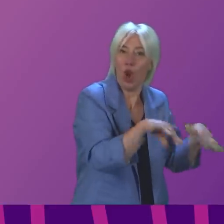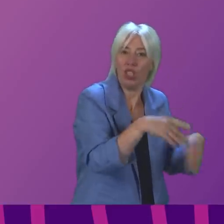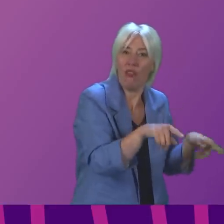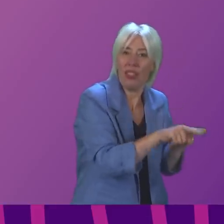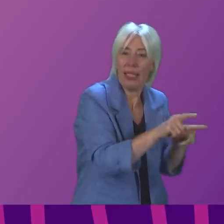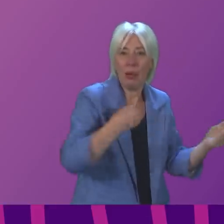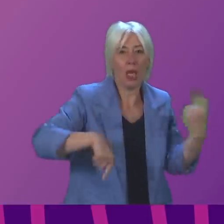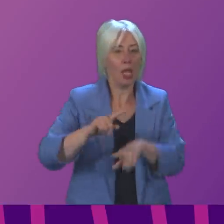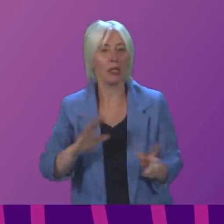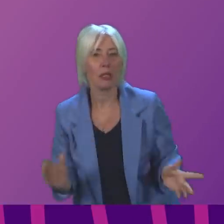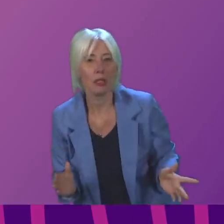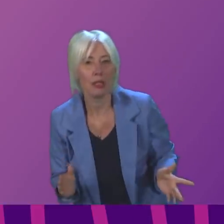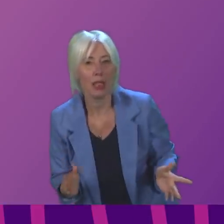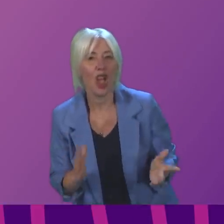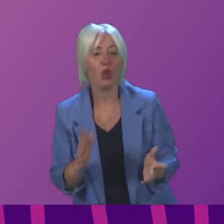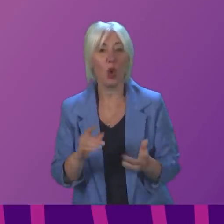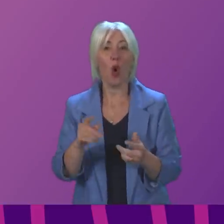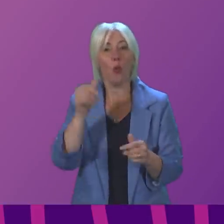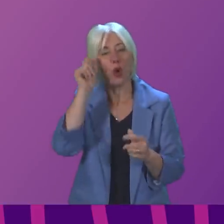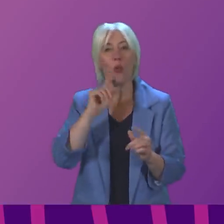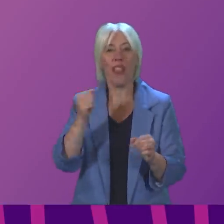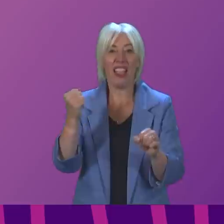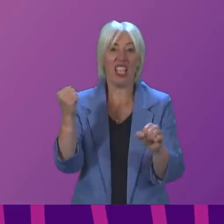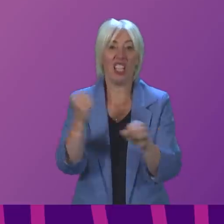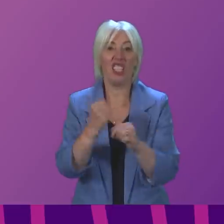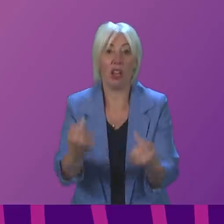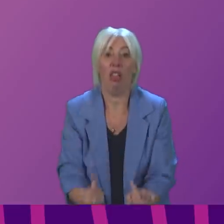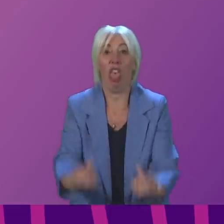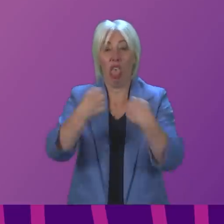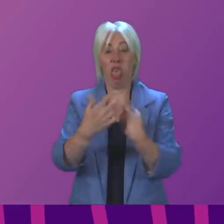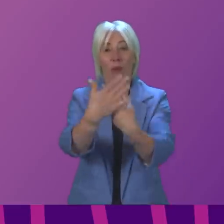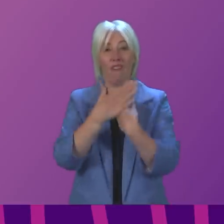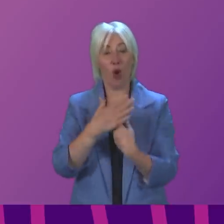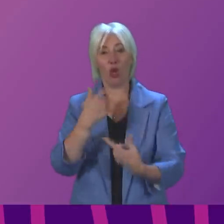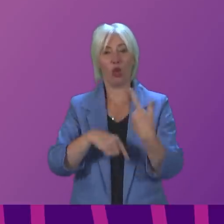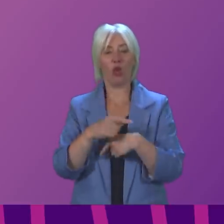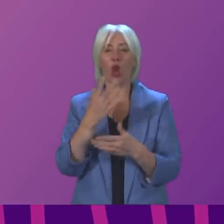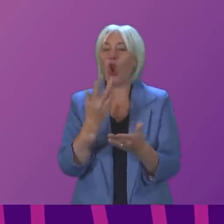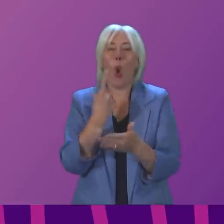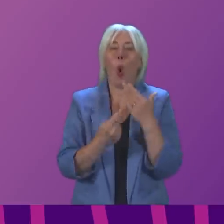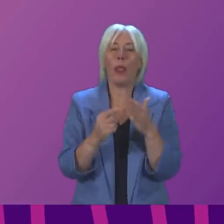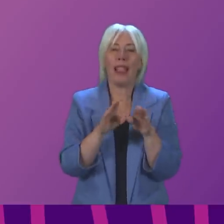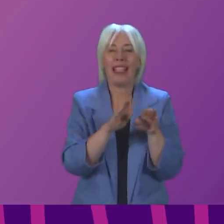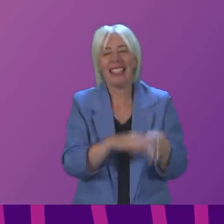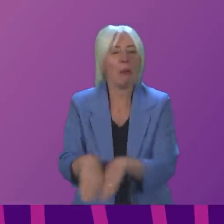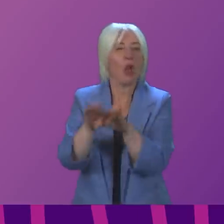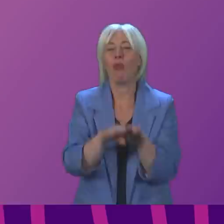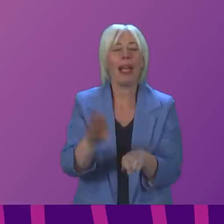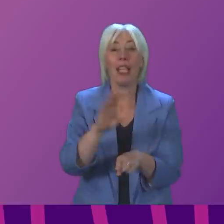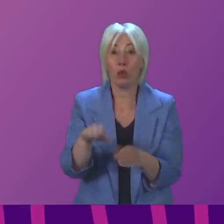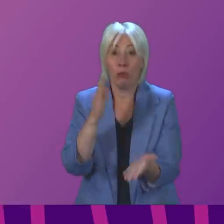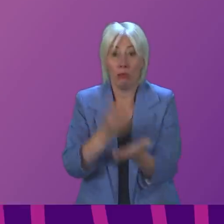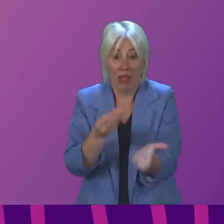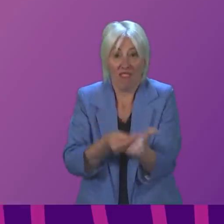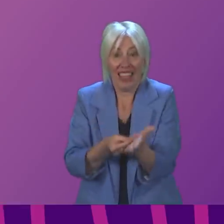tells us that having these things done to us is not just undemocratic, it does us real damage. Which is why the sooner we get all